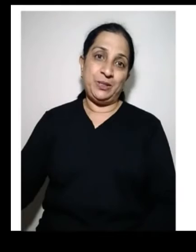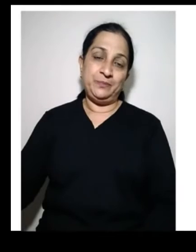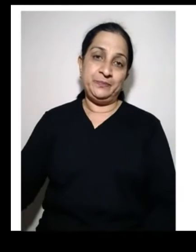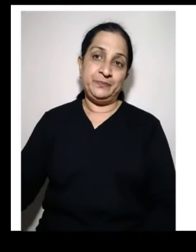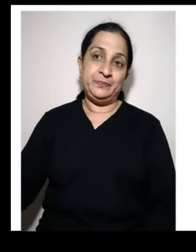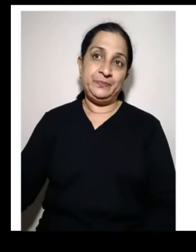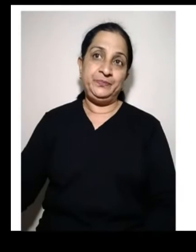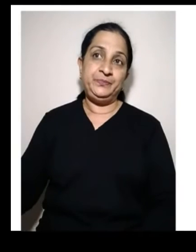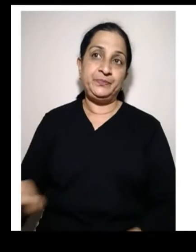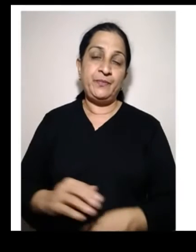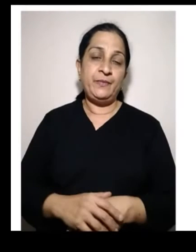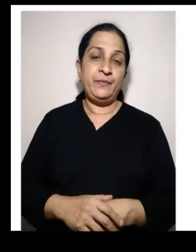by the consumer.